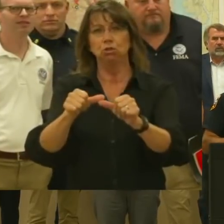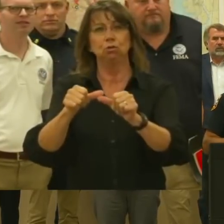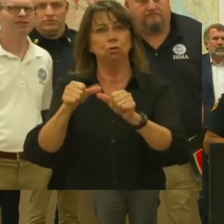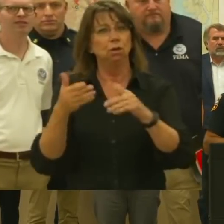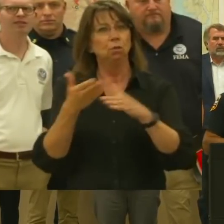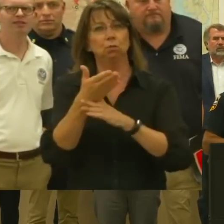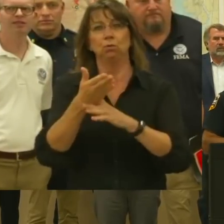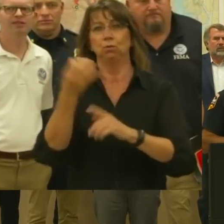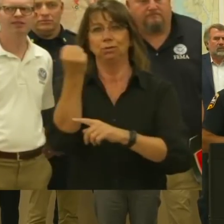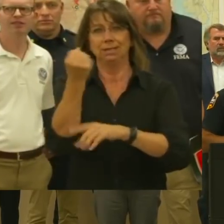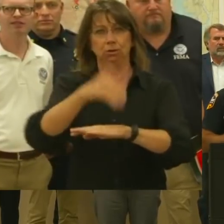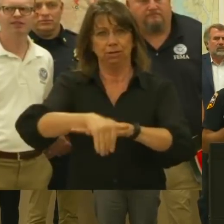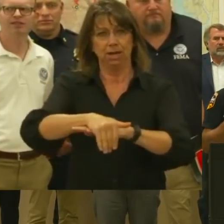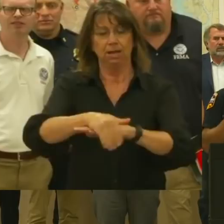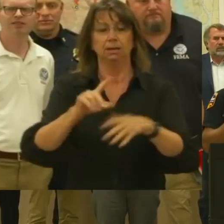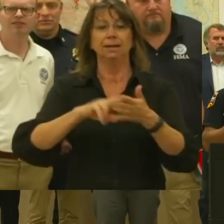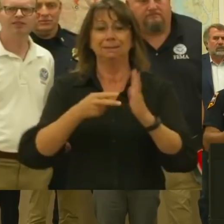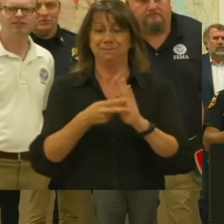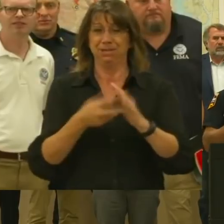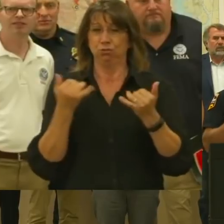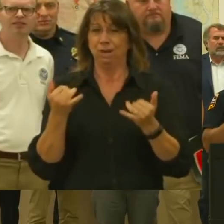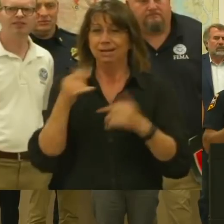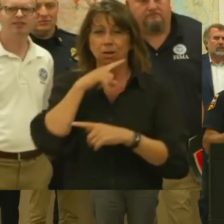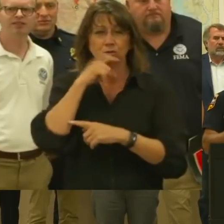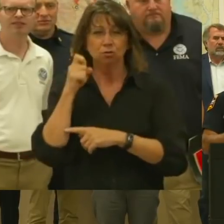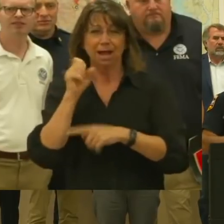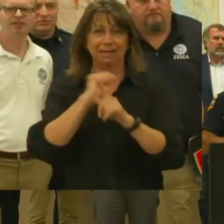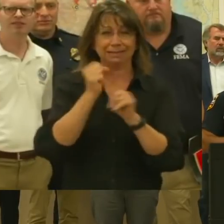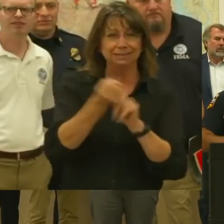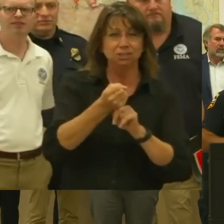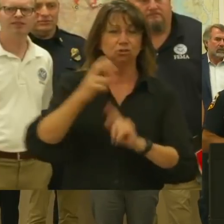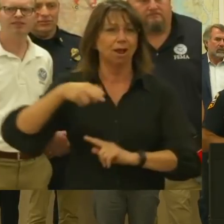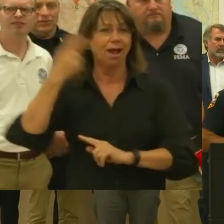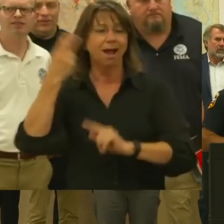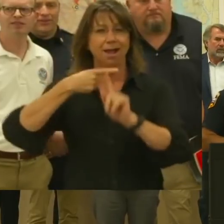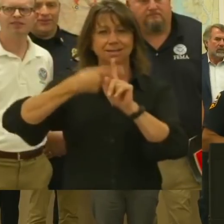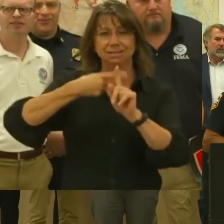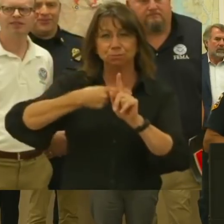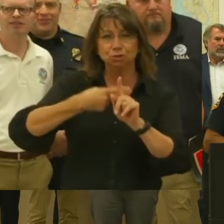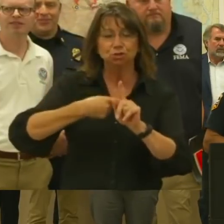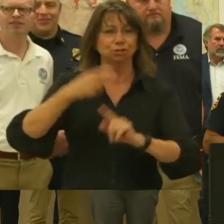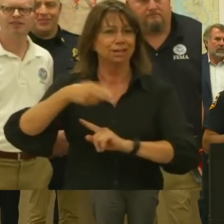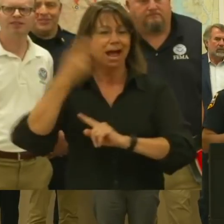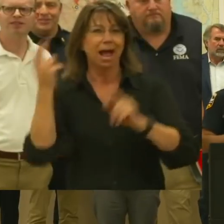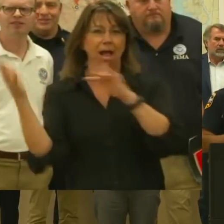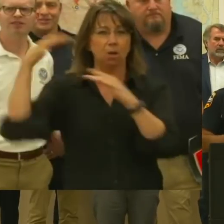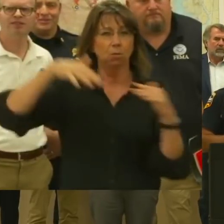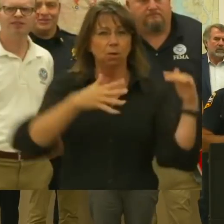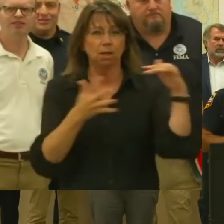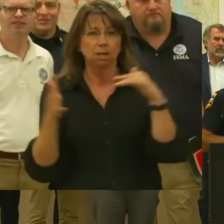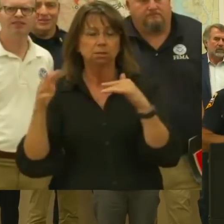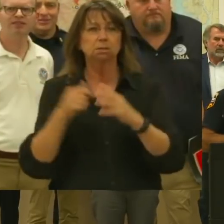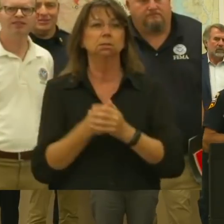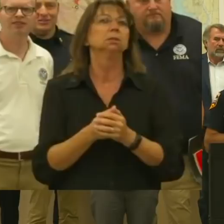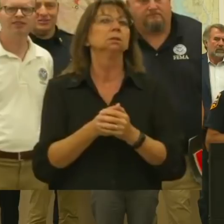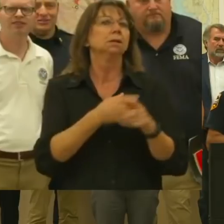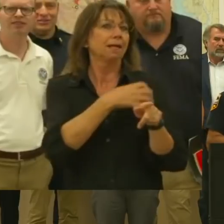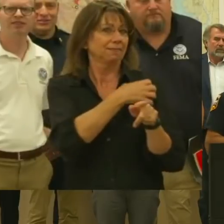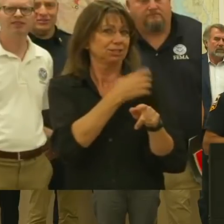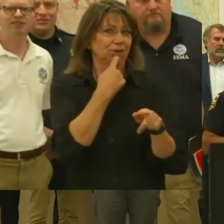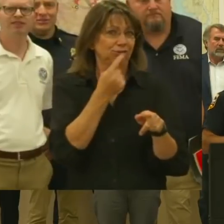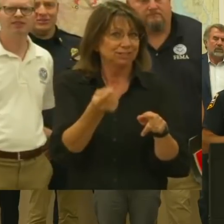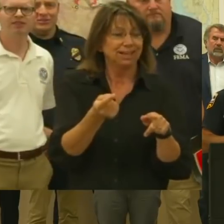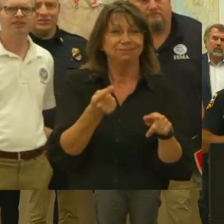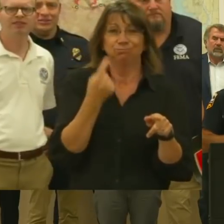very dry temperatures, very dry conditions, high temperatures and high winds. We, as the Sheriff said, had additional new